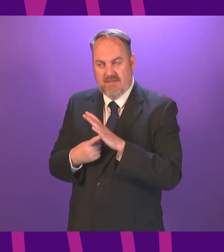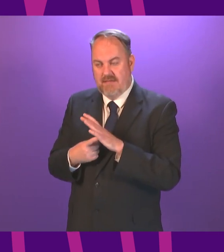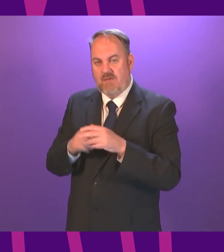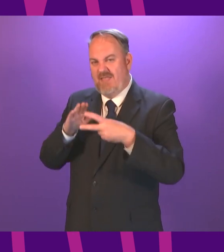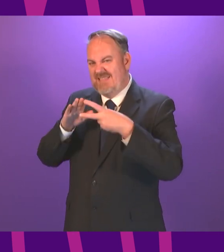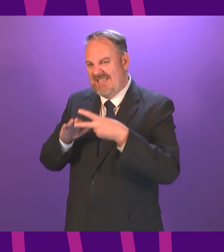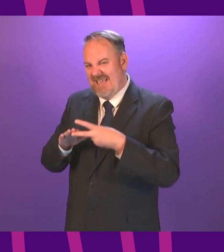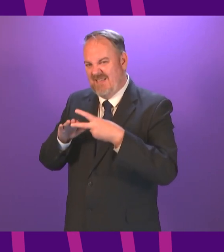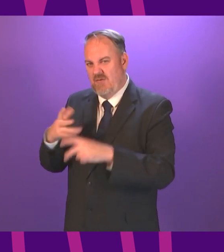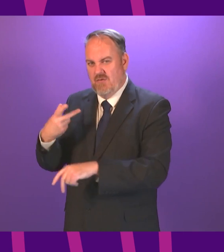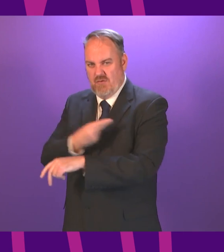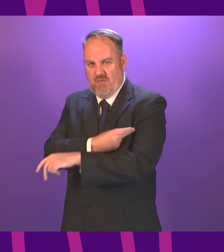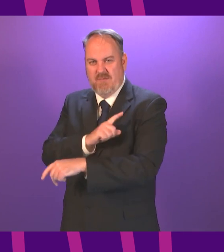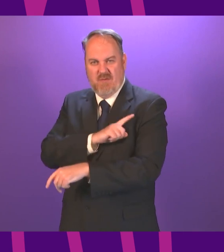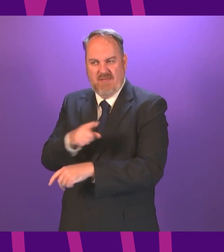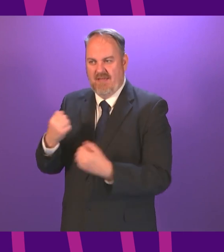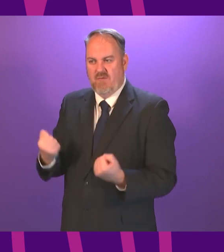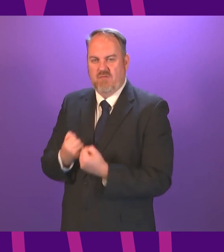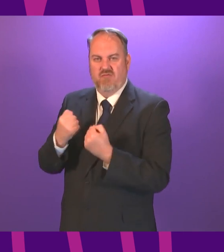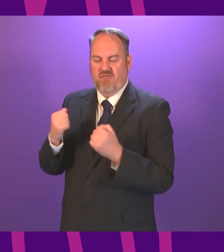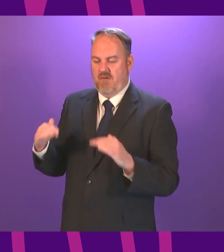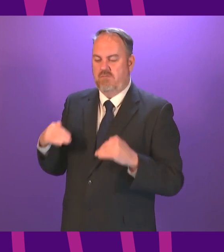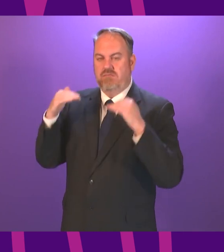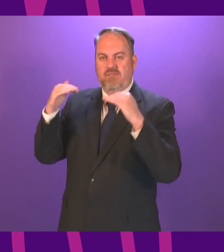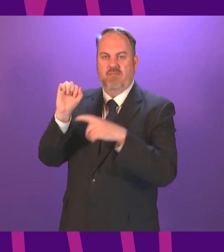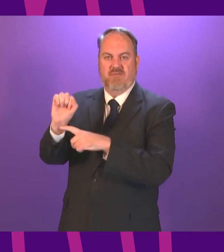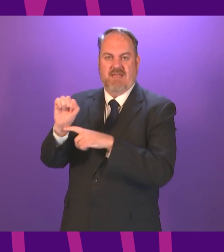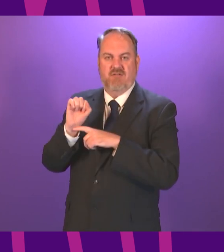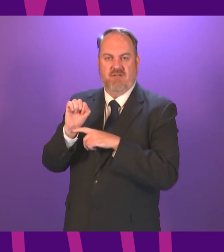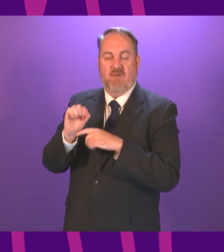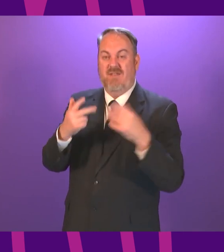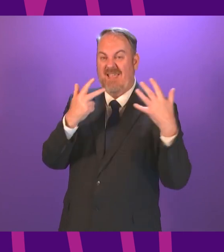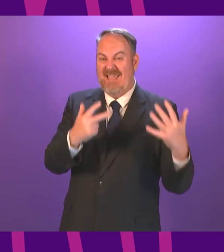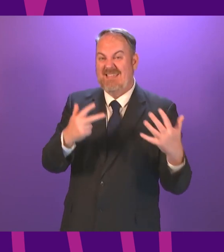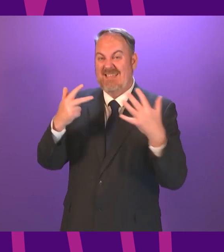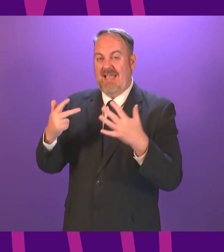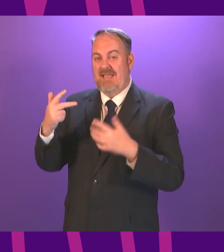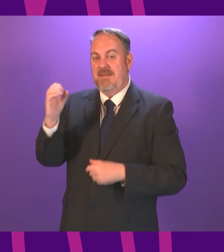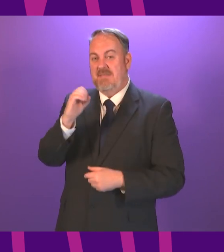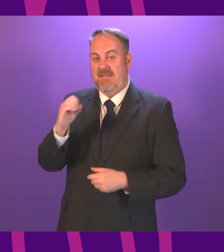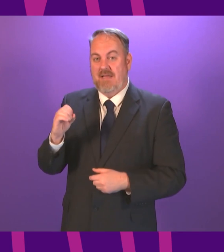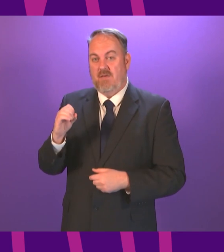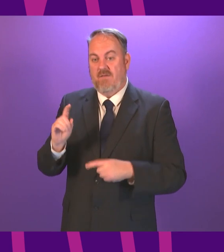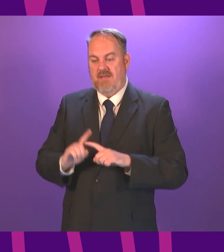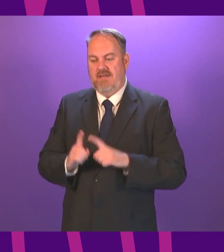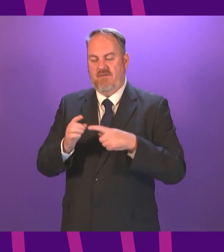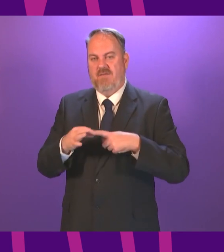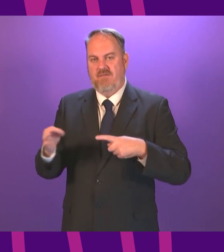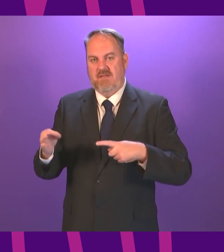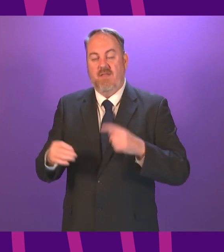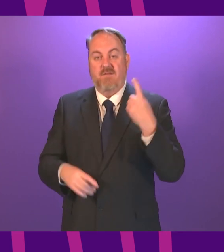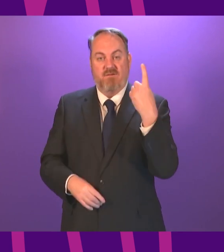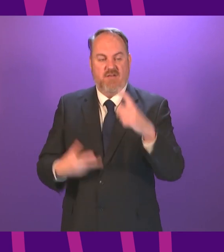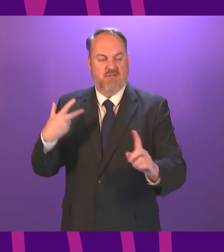second doses because that gives you for the current variant that we are dealing with 88% effectiveness for one dose you only get